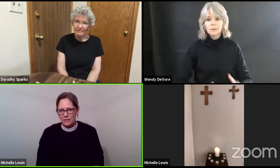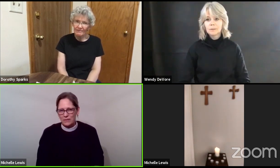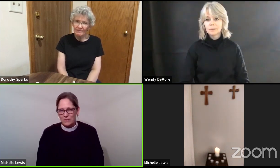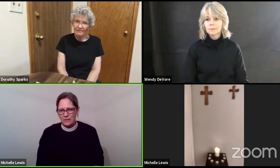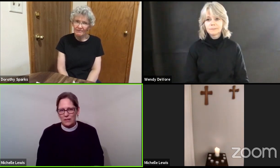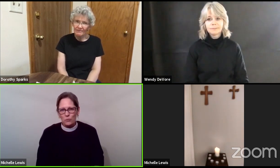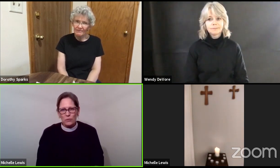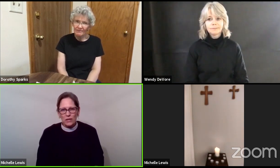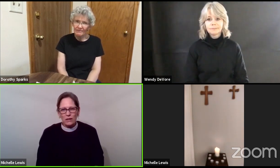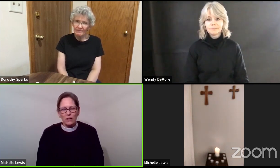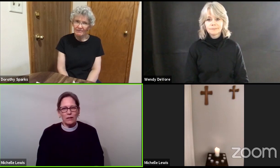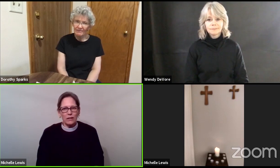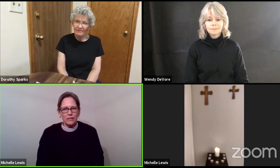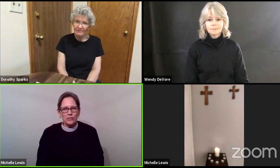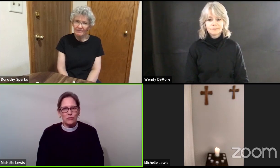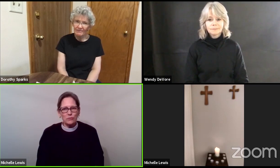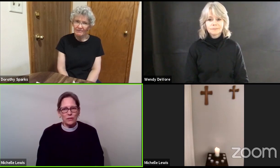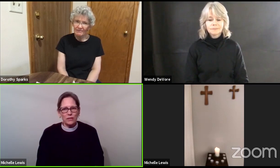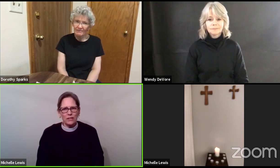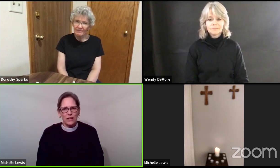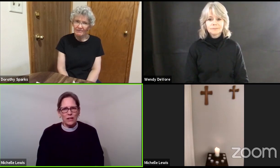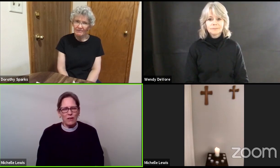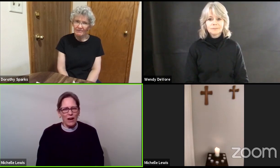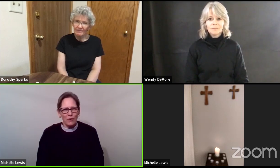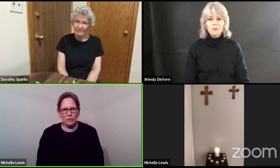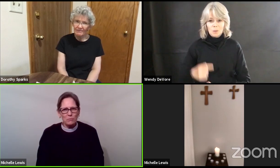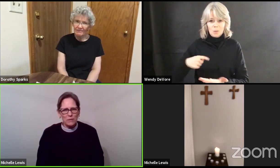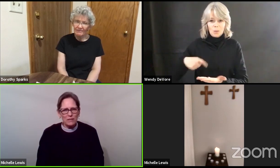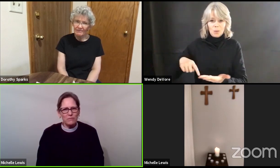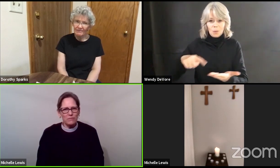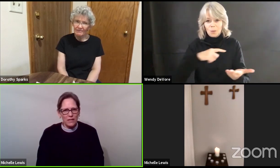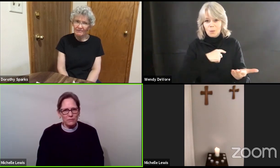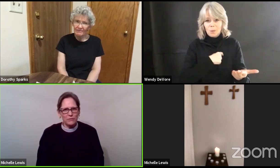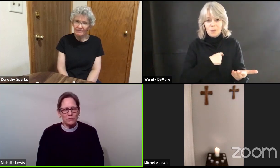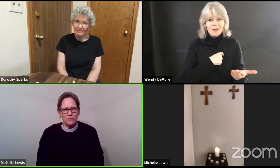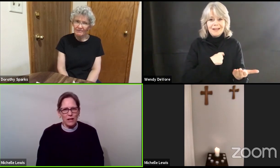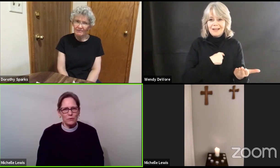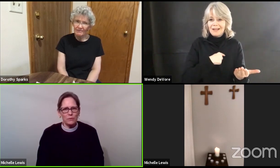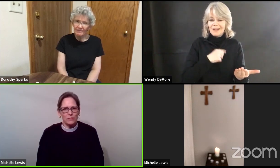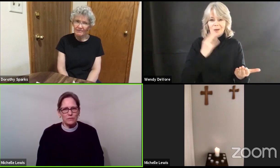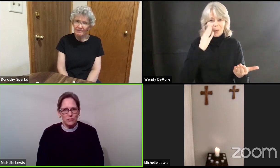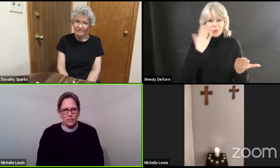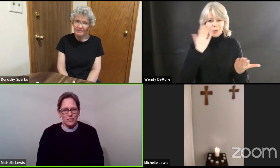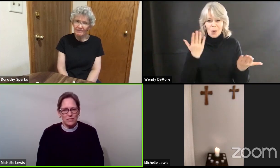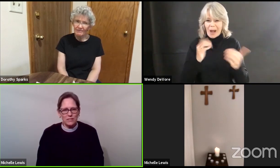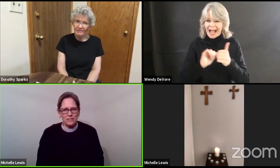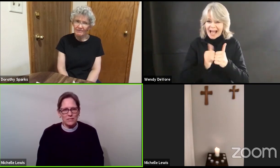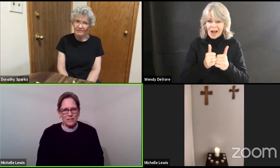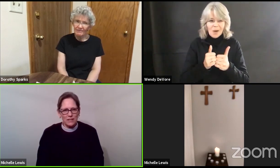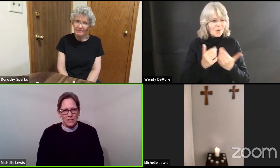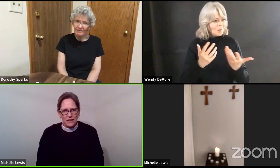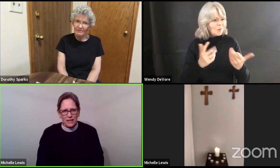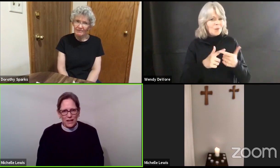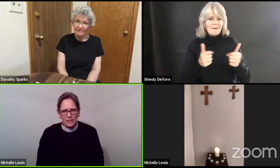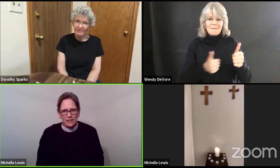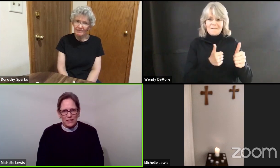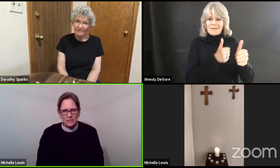we are unsure of how to be faithful followers of Jesus at this